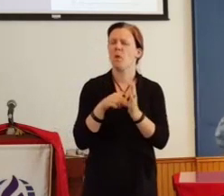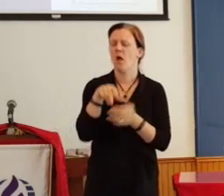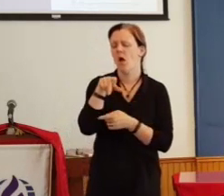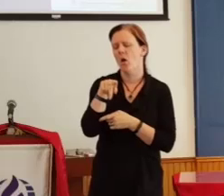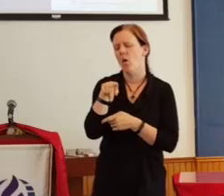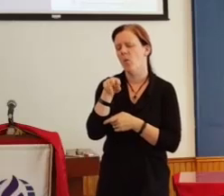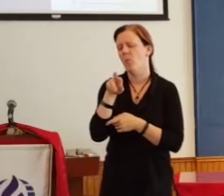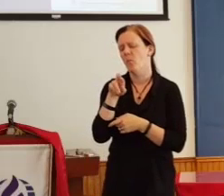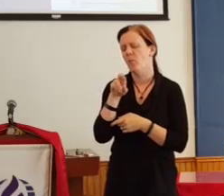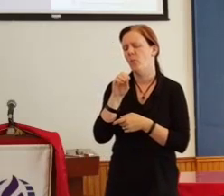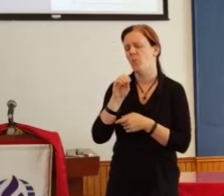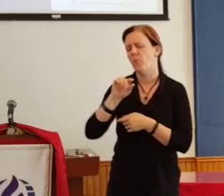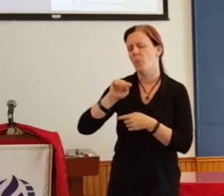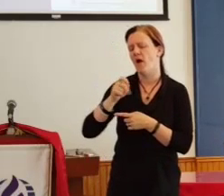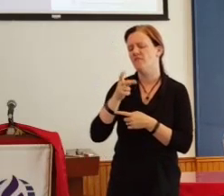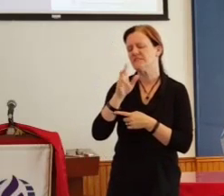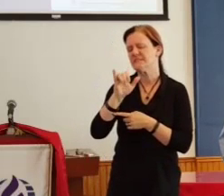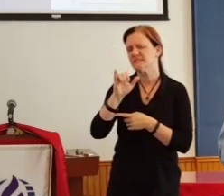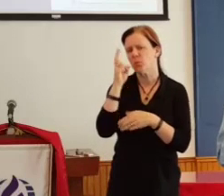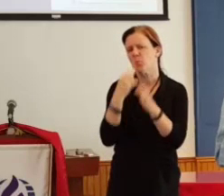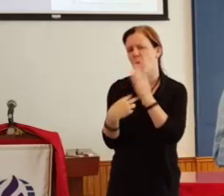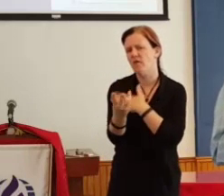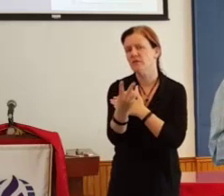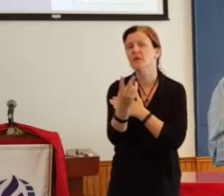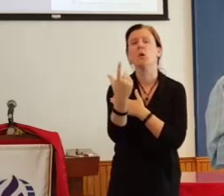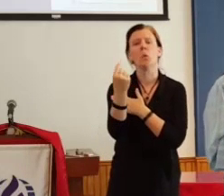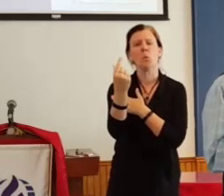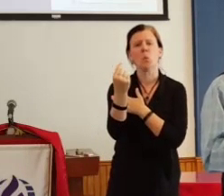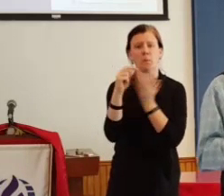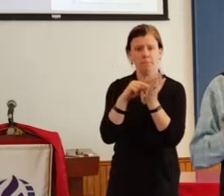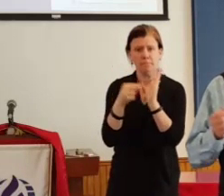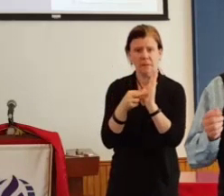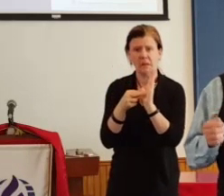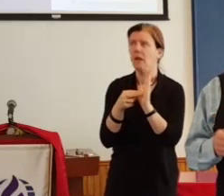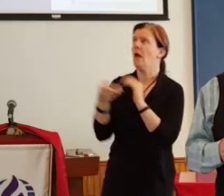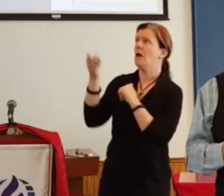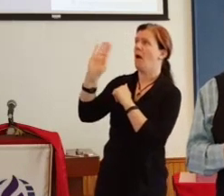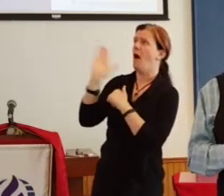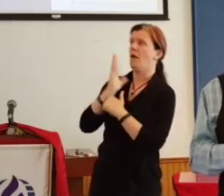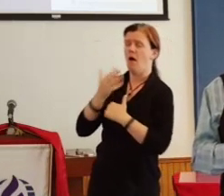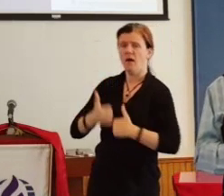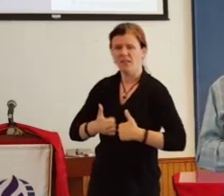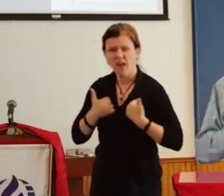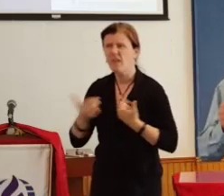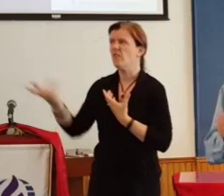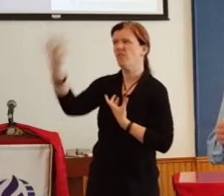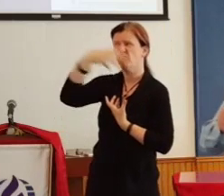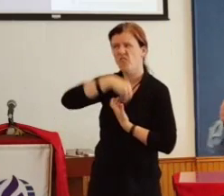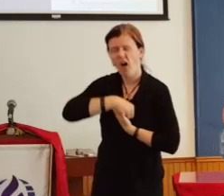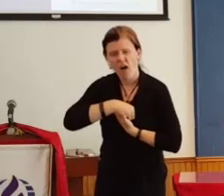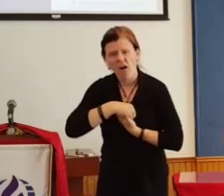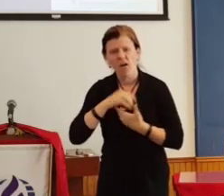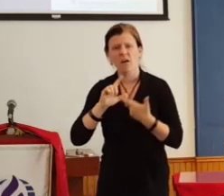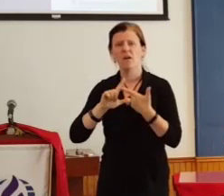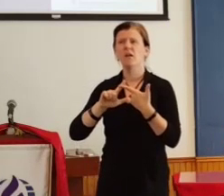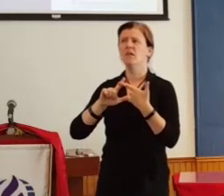places where God is active and alive in our world. To speak to those events and those